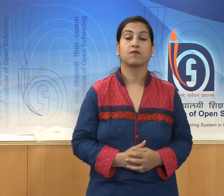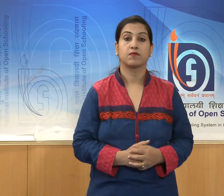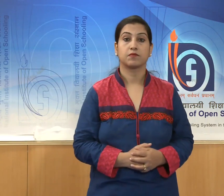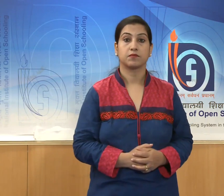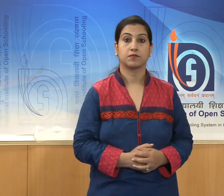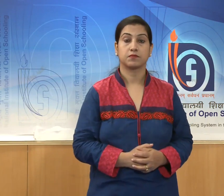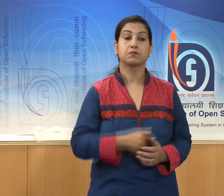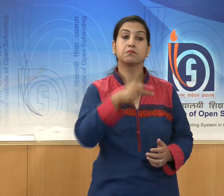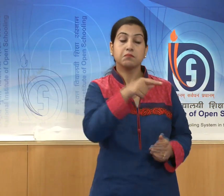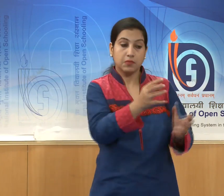taken out.